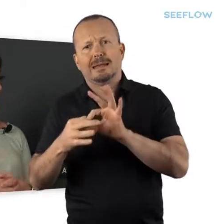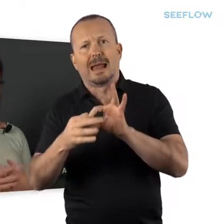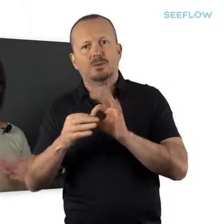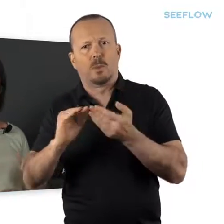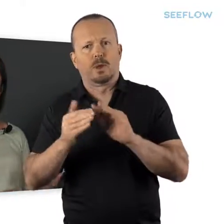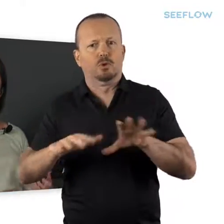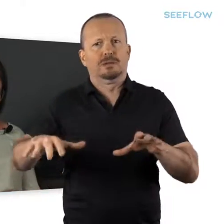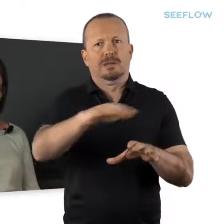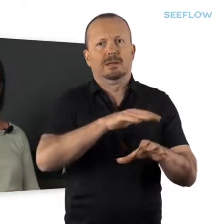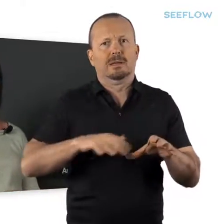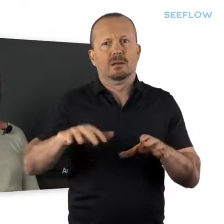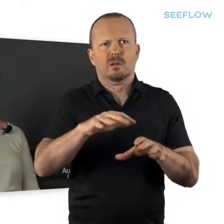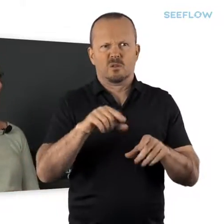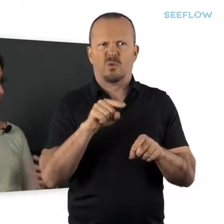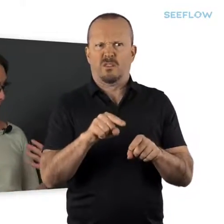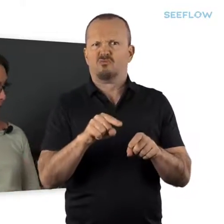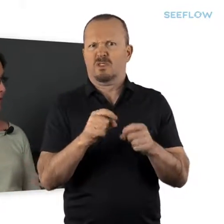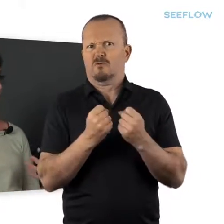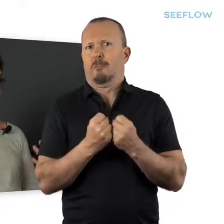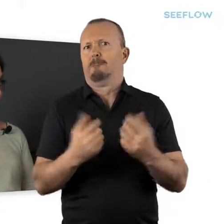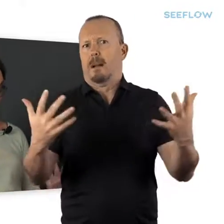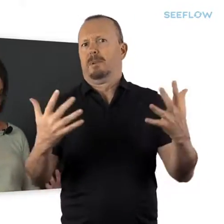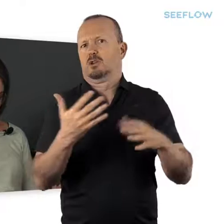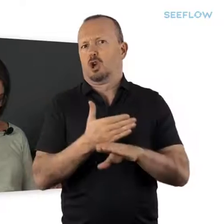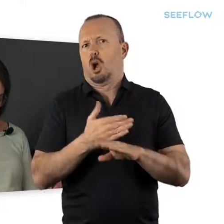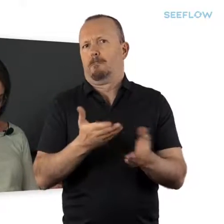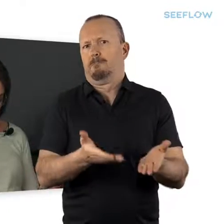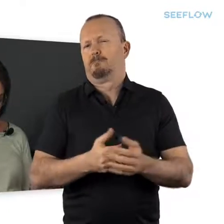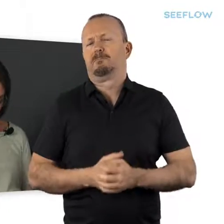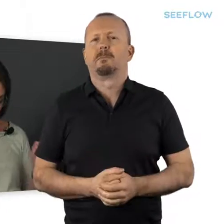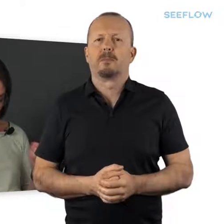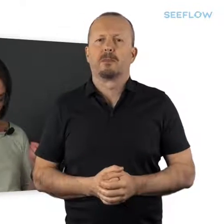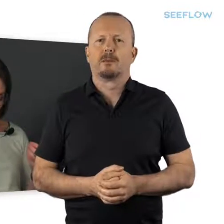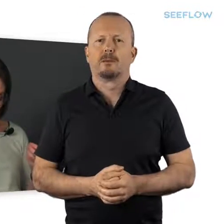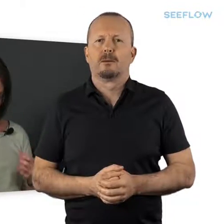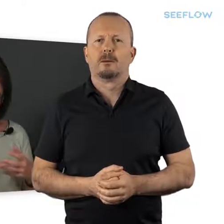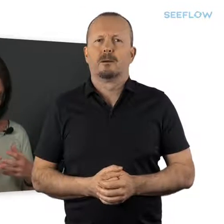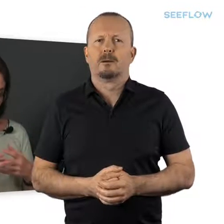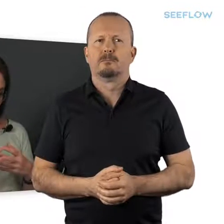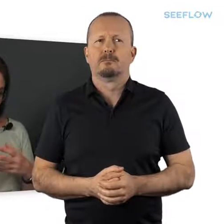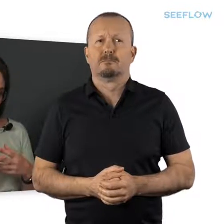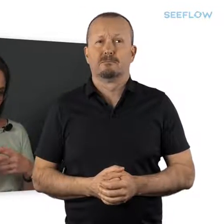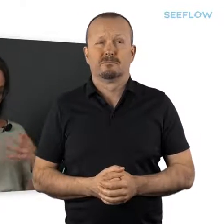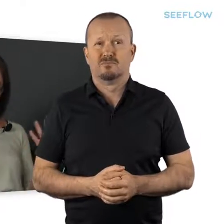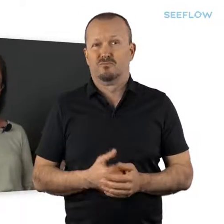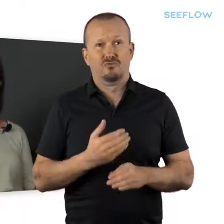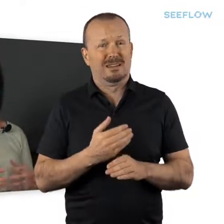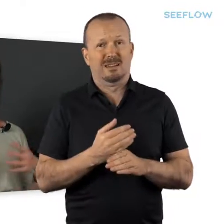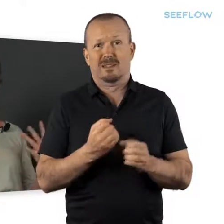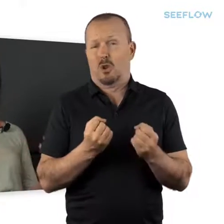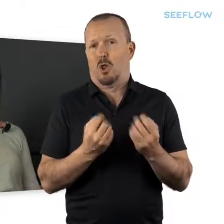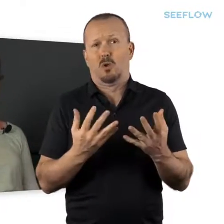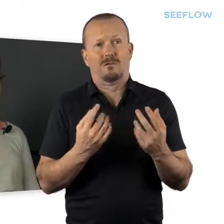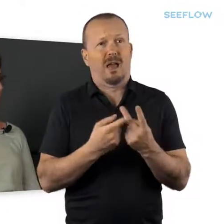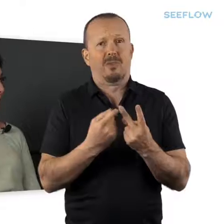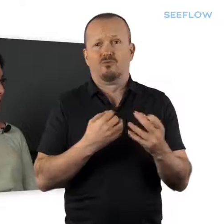and engage with the community. So, it's very much a public-facing role, and there is a myriad of